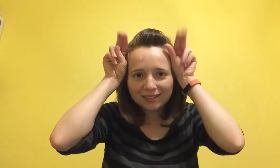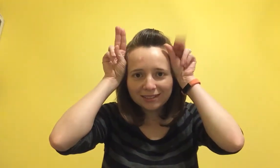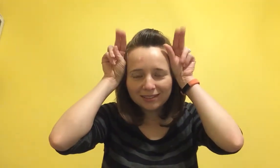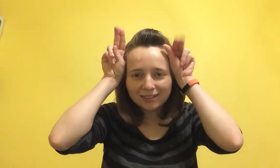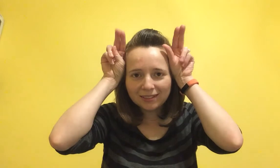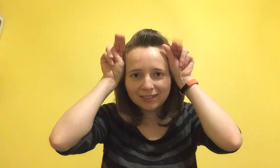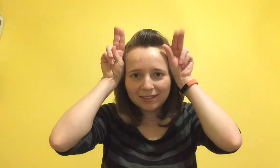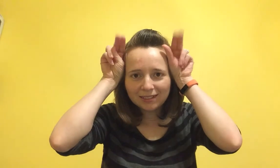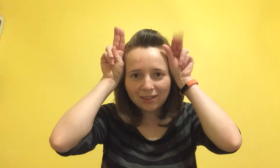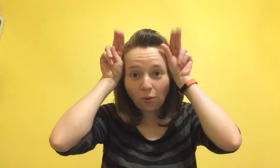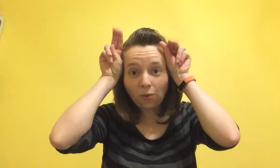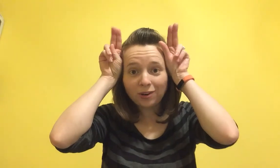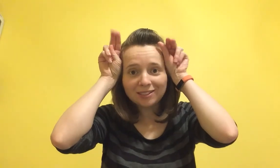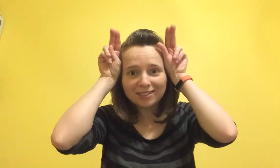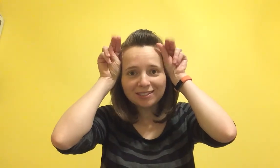Horse. Horse. Horse. Horse.